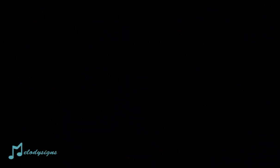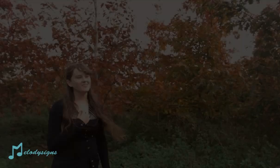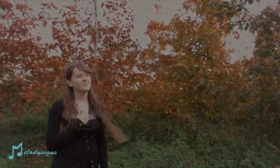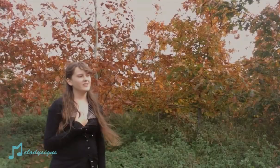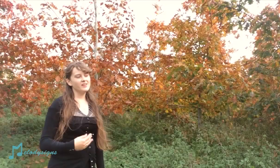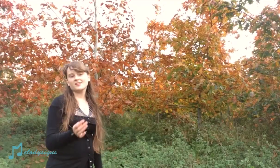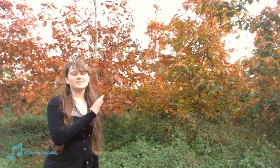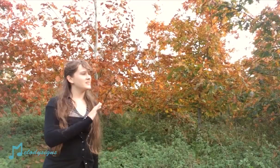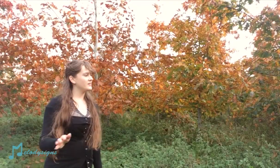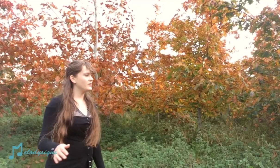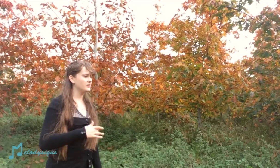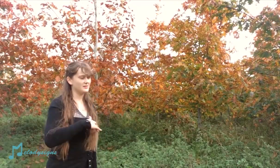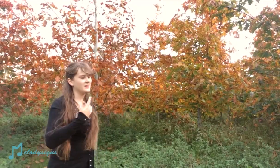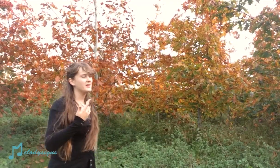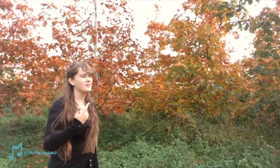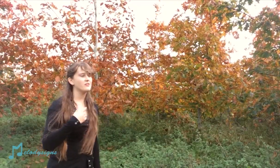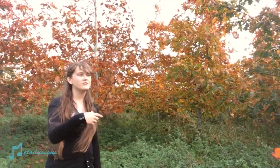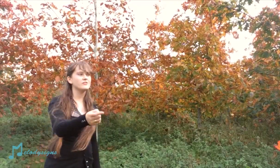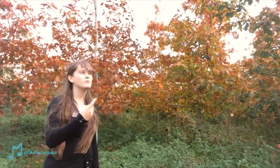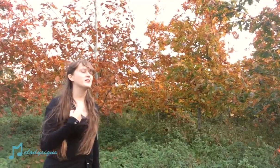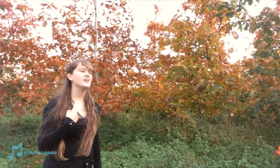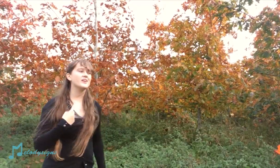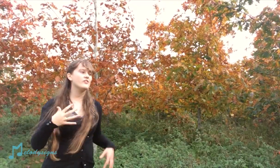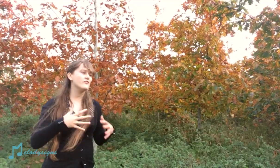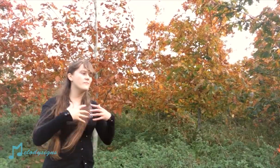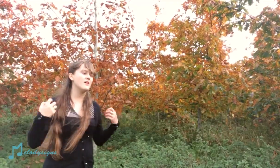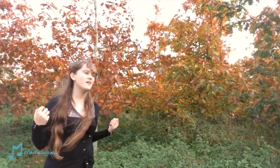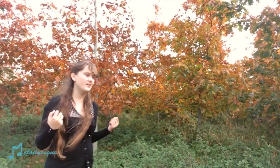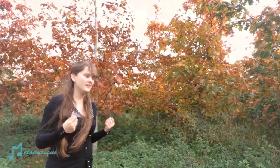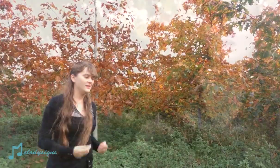Cause I couldn't live if we were fun